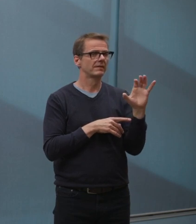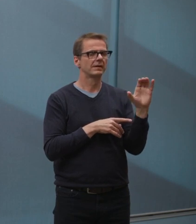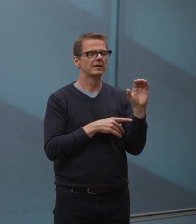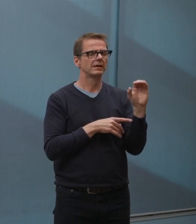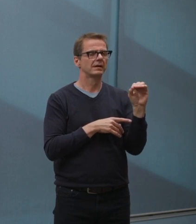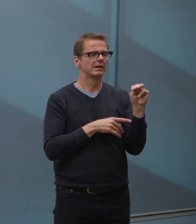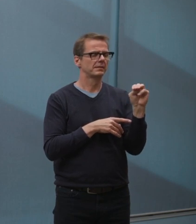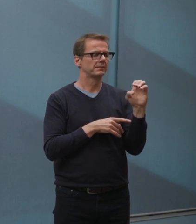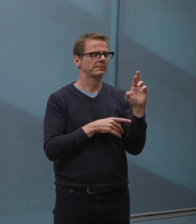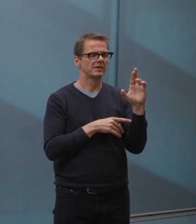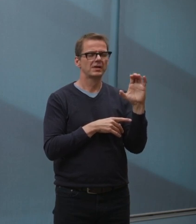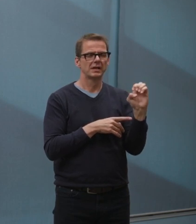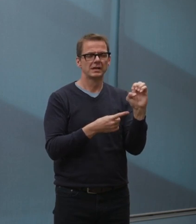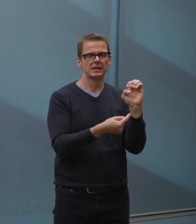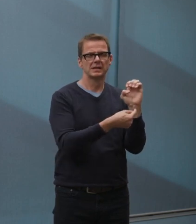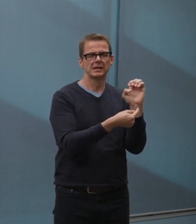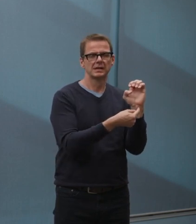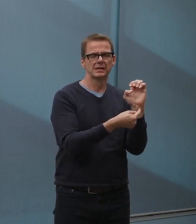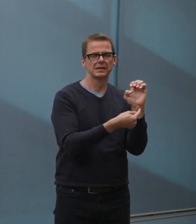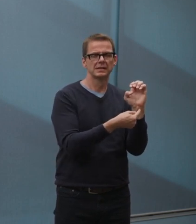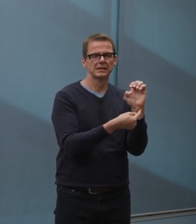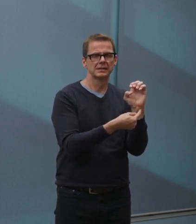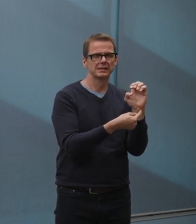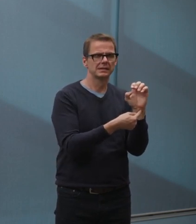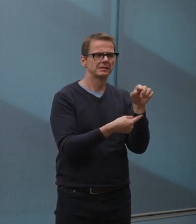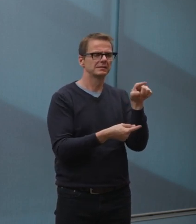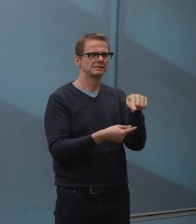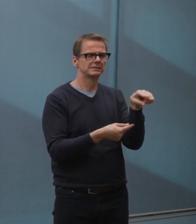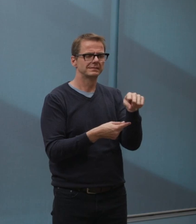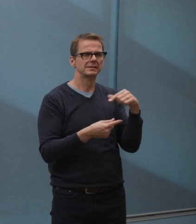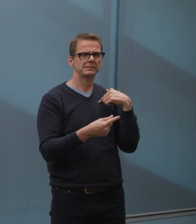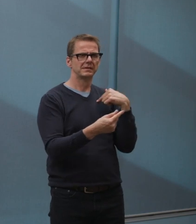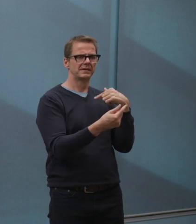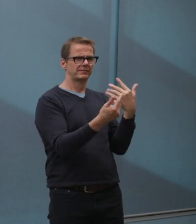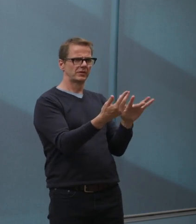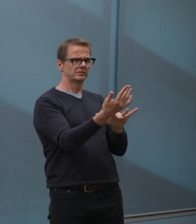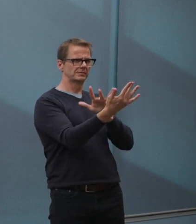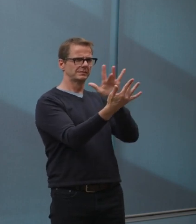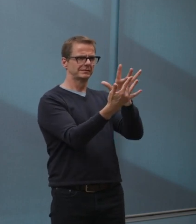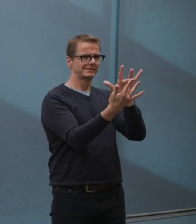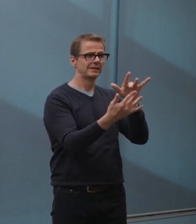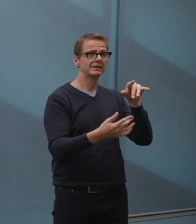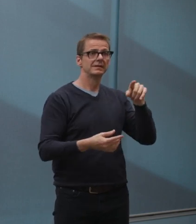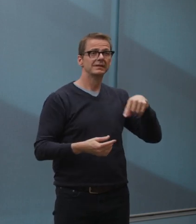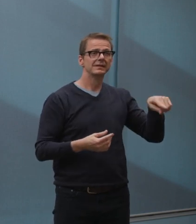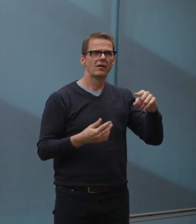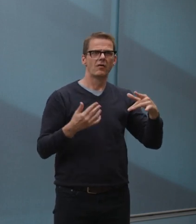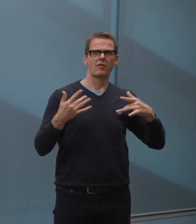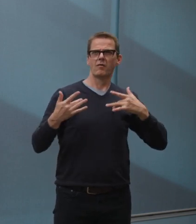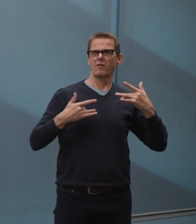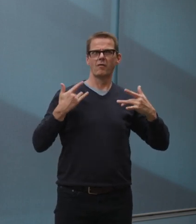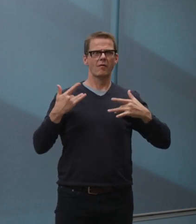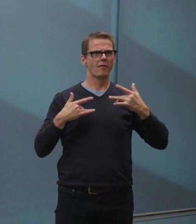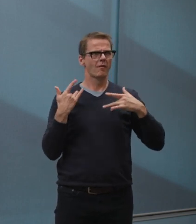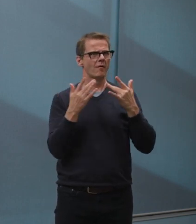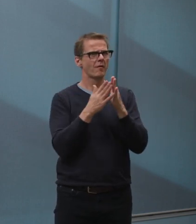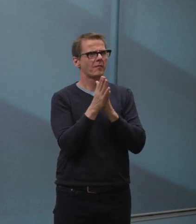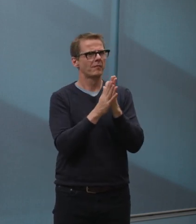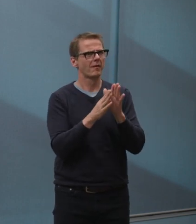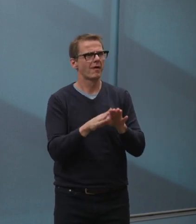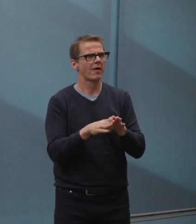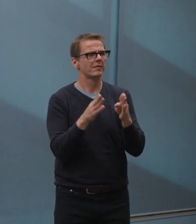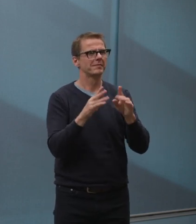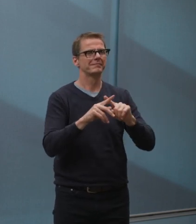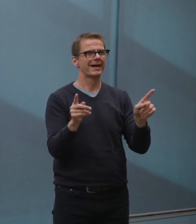economic activity again, but significant confusion and uncertainty. So, it's not just municipalities, it's businesses. The challenge for